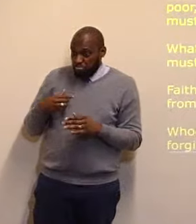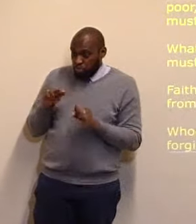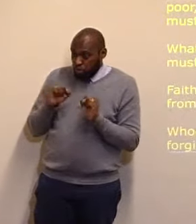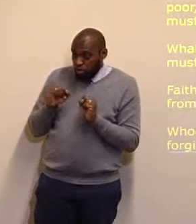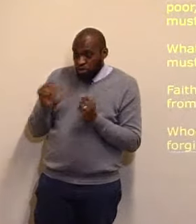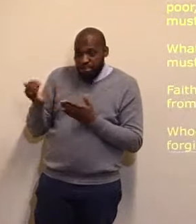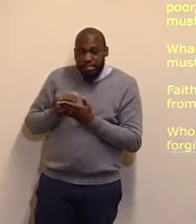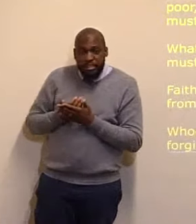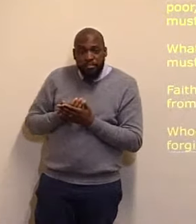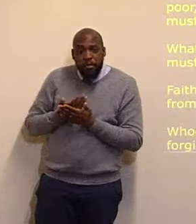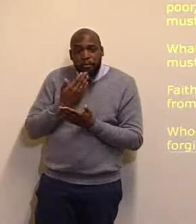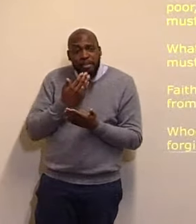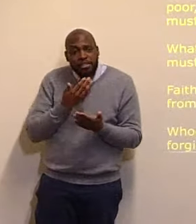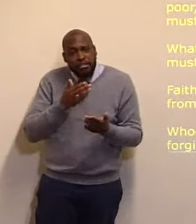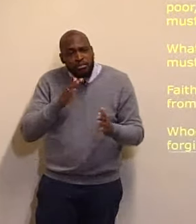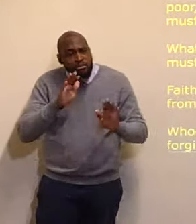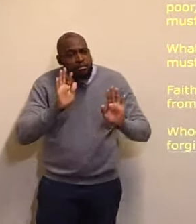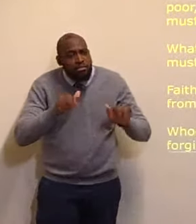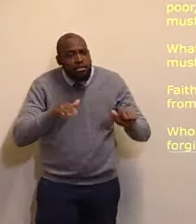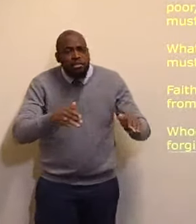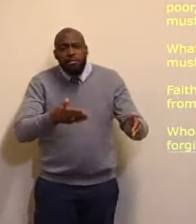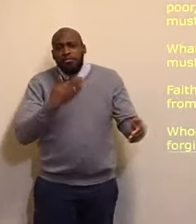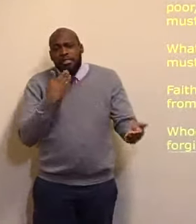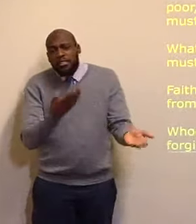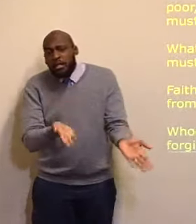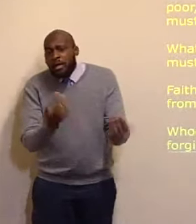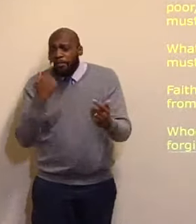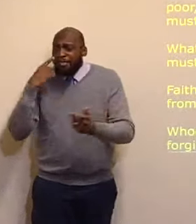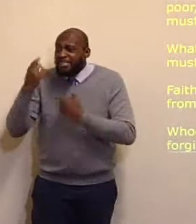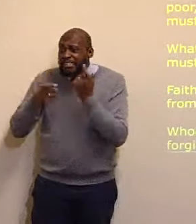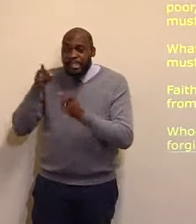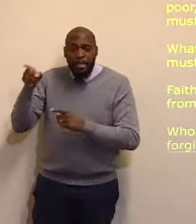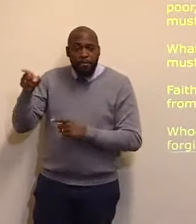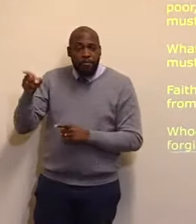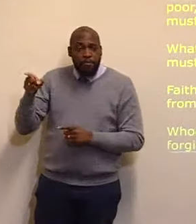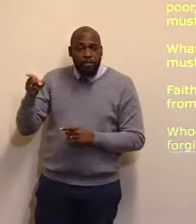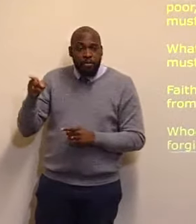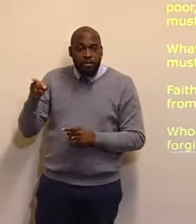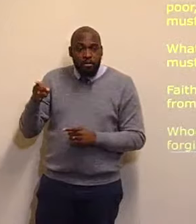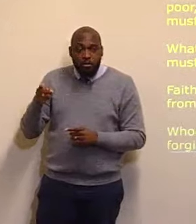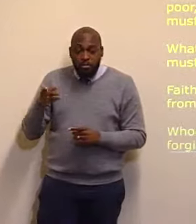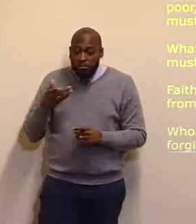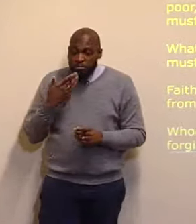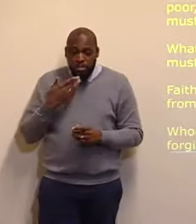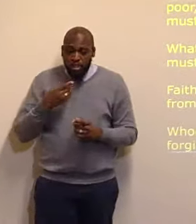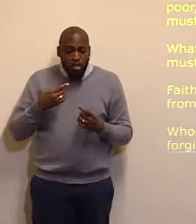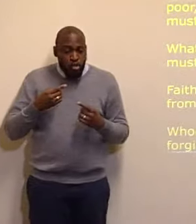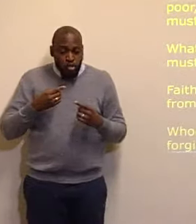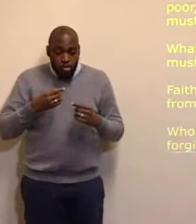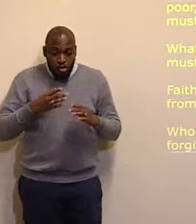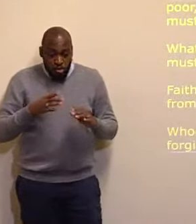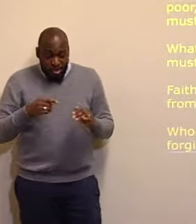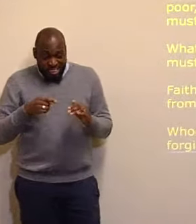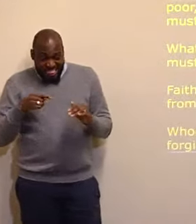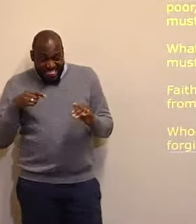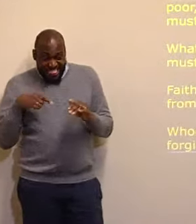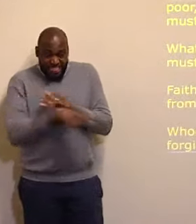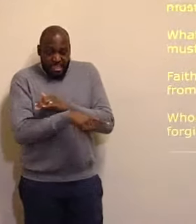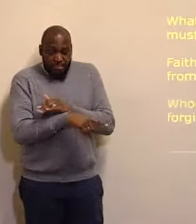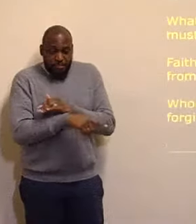seek him, don't leave, this building, if I may, I ask you to do so, without, seeking